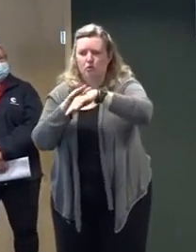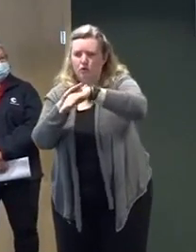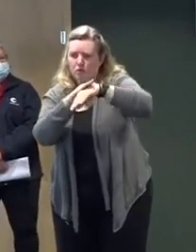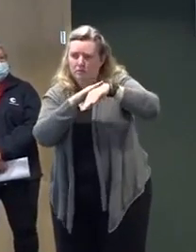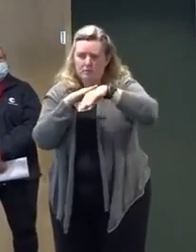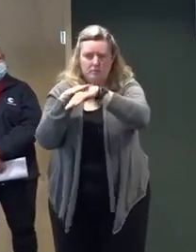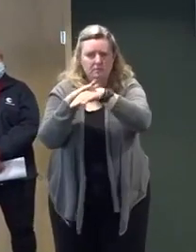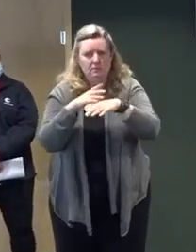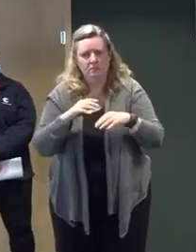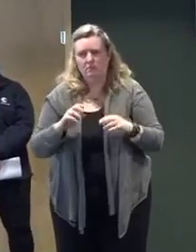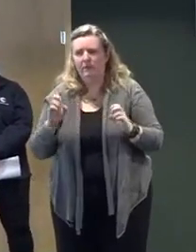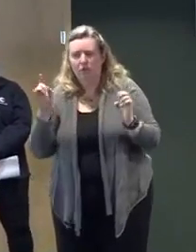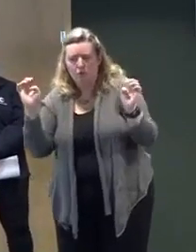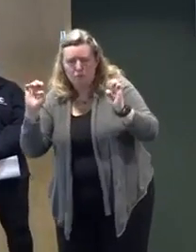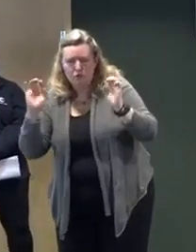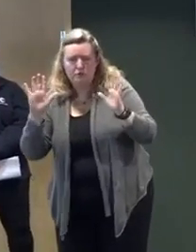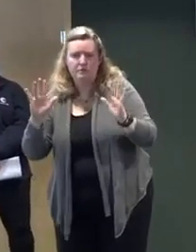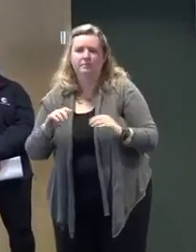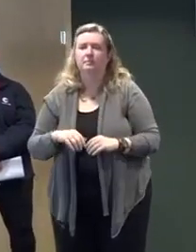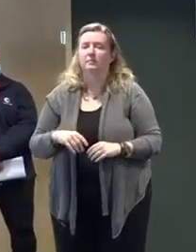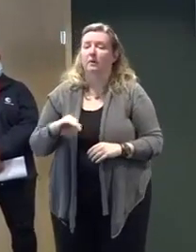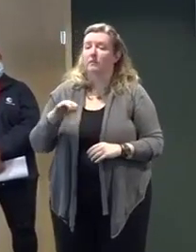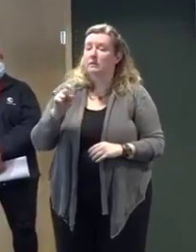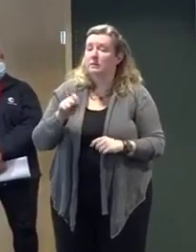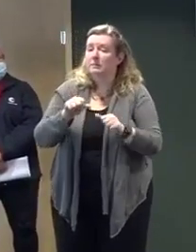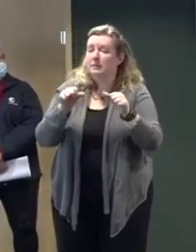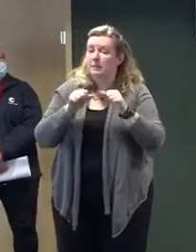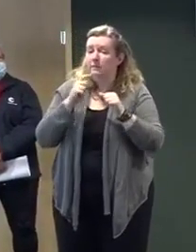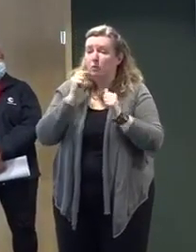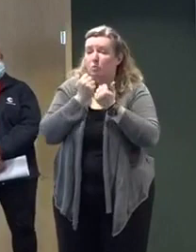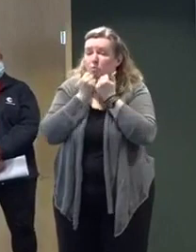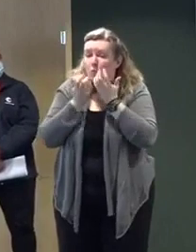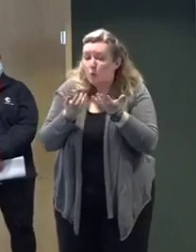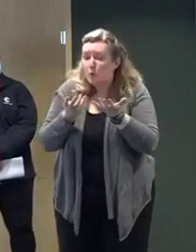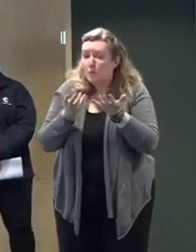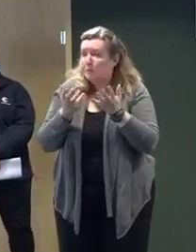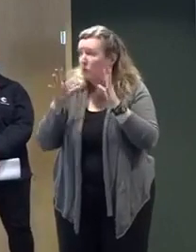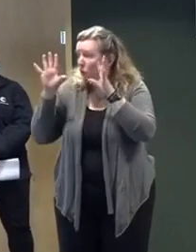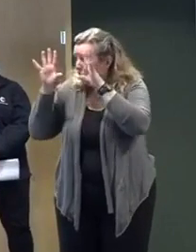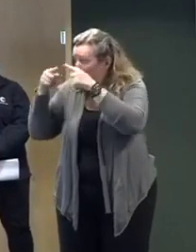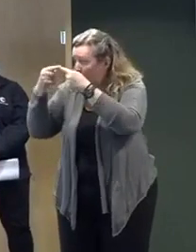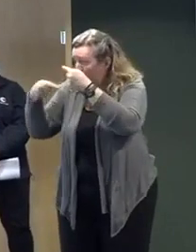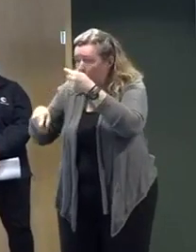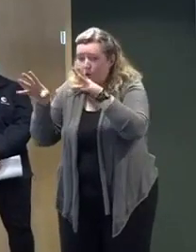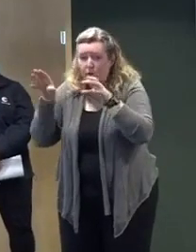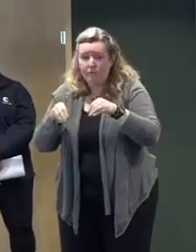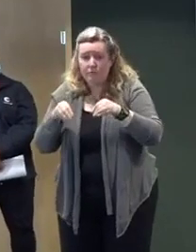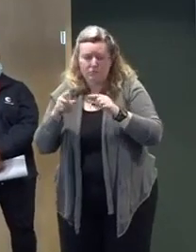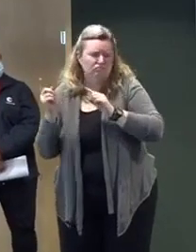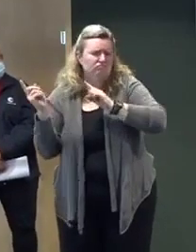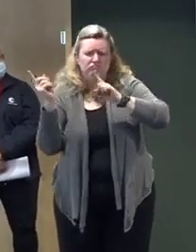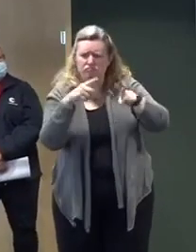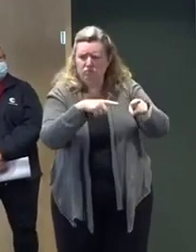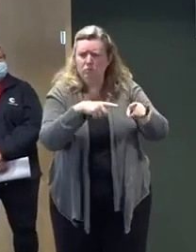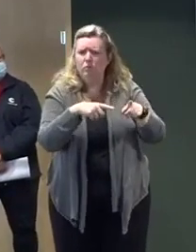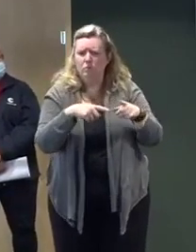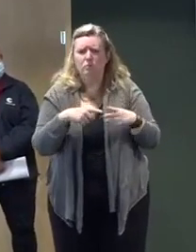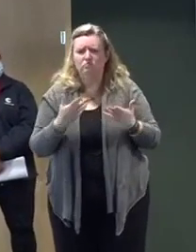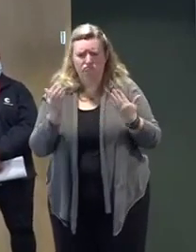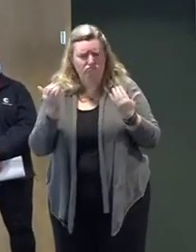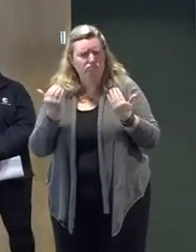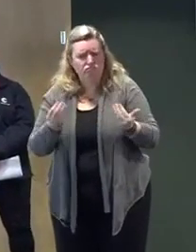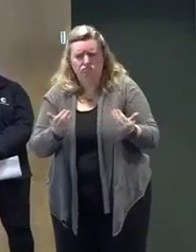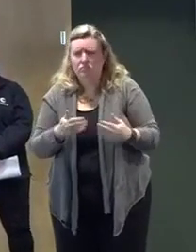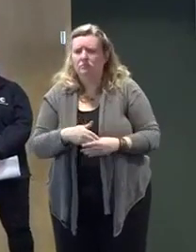Governor mentioned, if you need a warming center, if your power goes out and you don't have a generator, it's a great place to go. And again, I take this opportunity